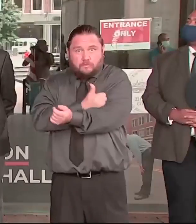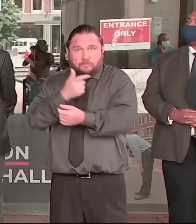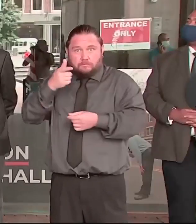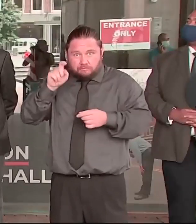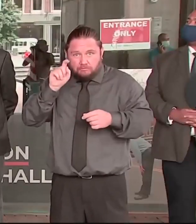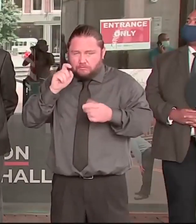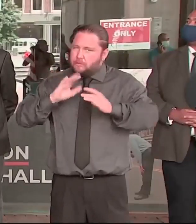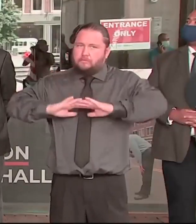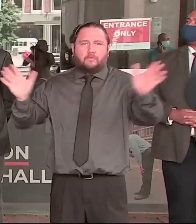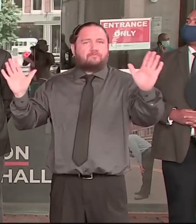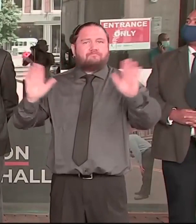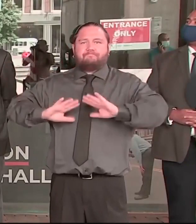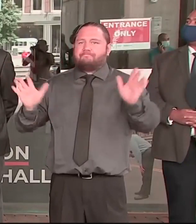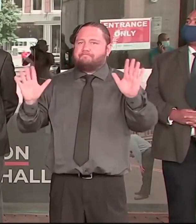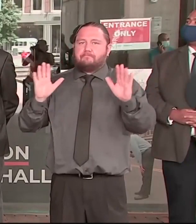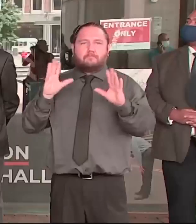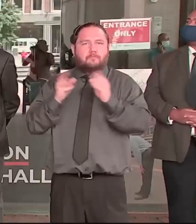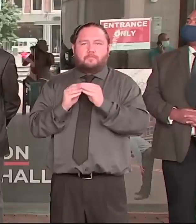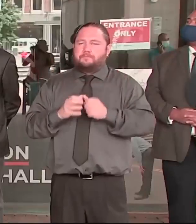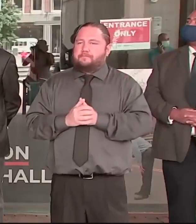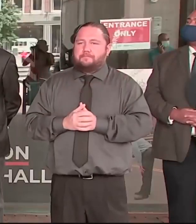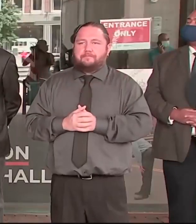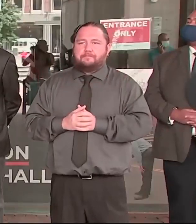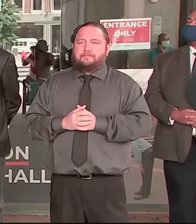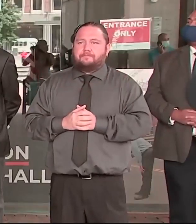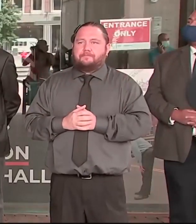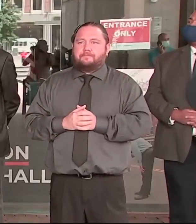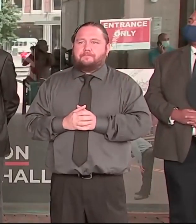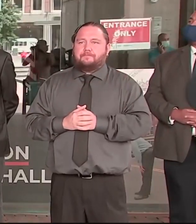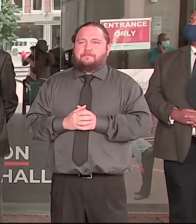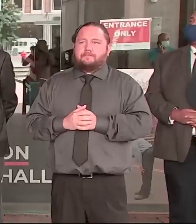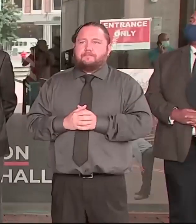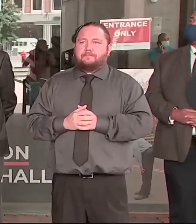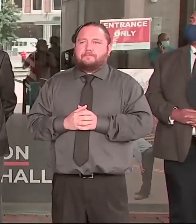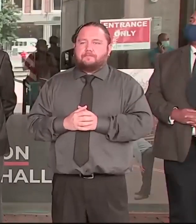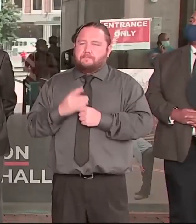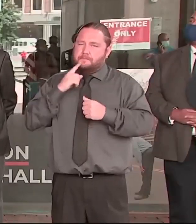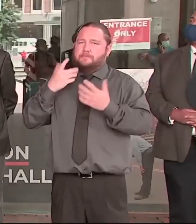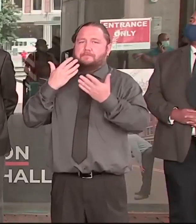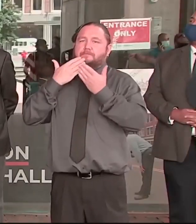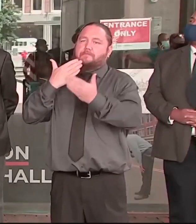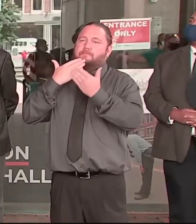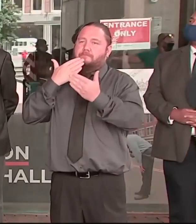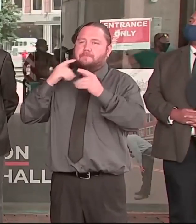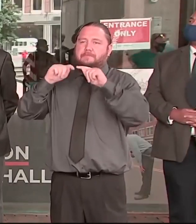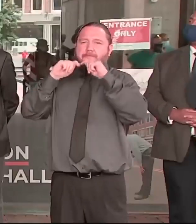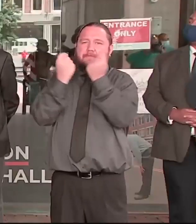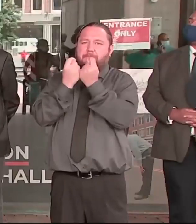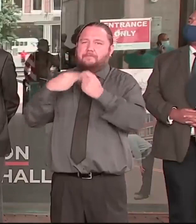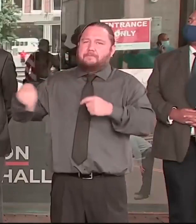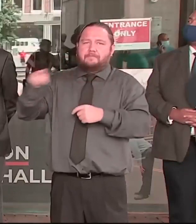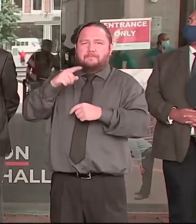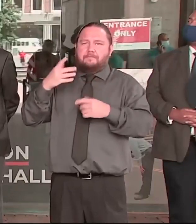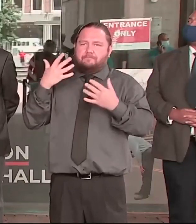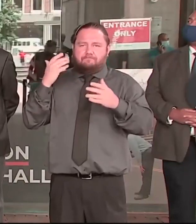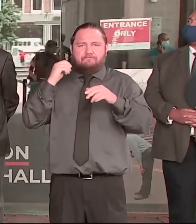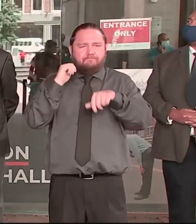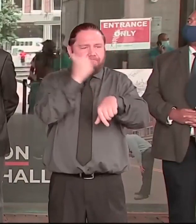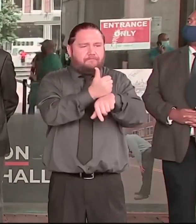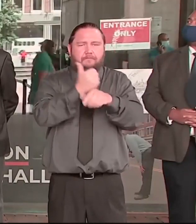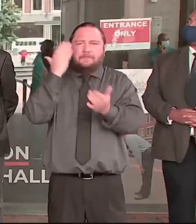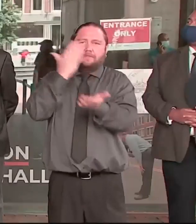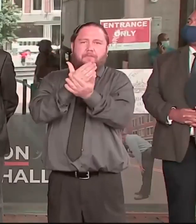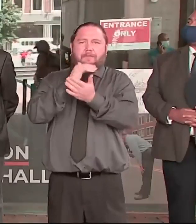eliminate the hair test here in the city of Boston. I can also announce steps that we're taking for the fiscal 2021